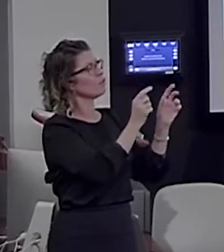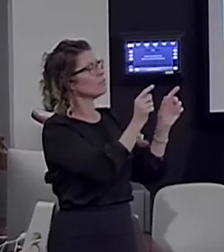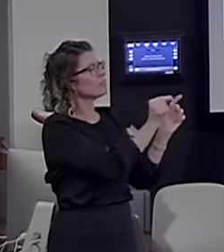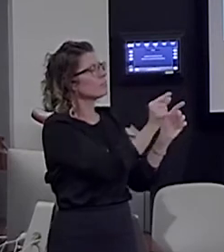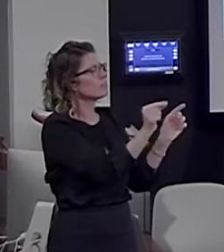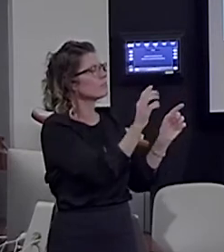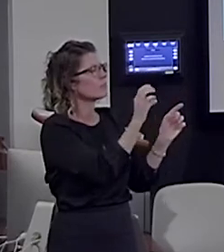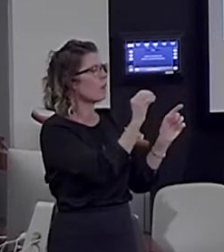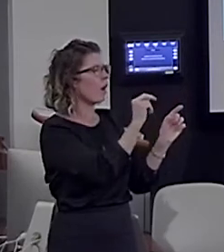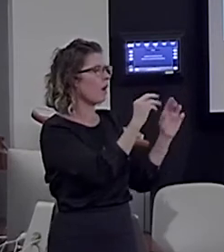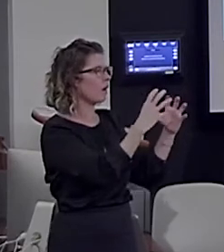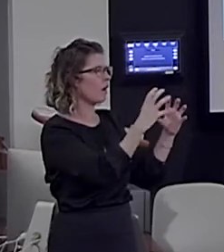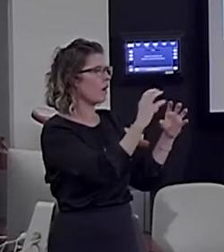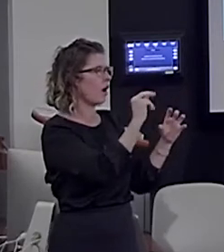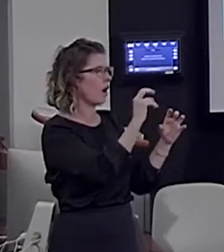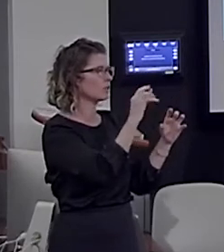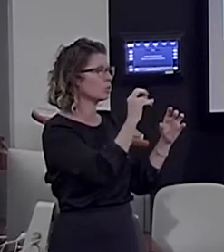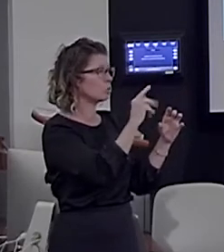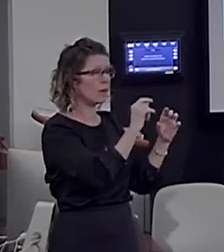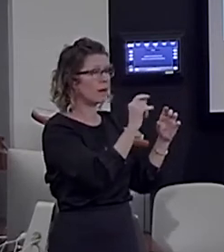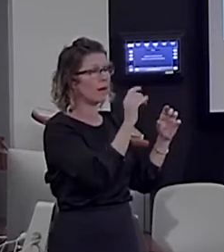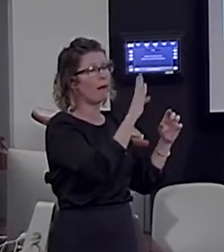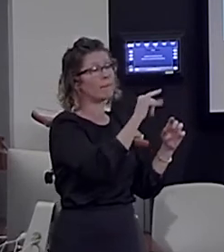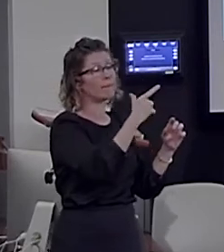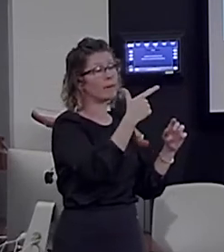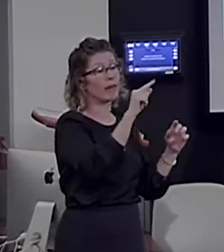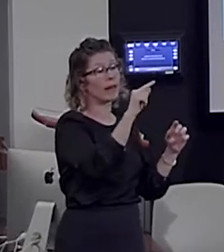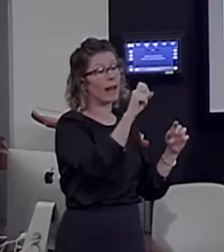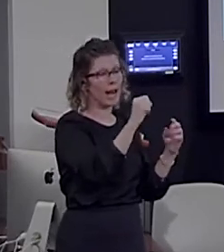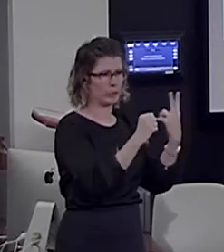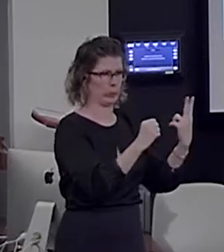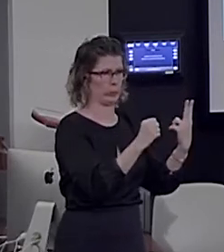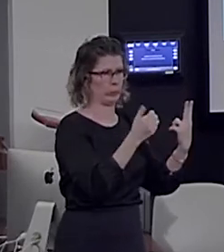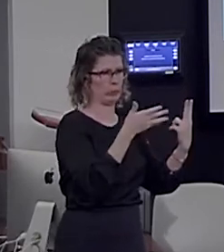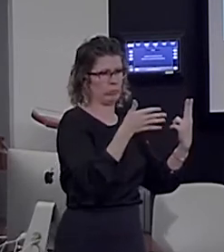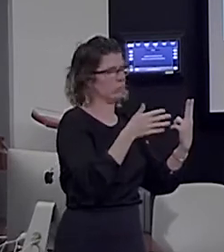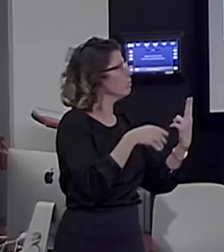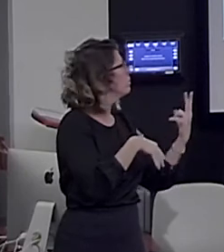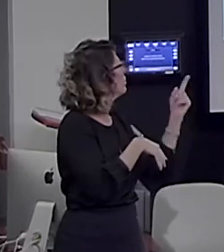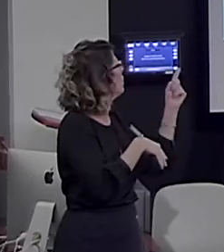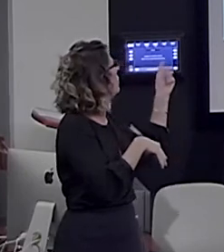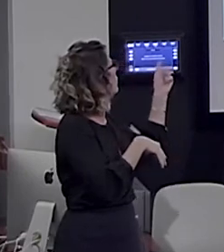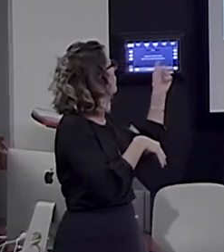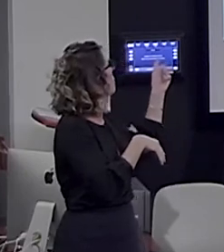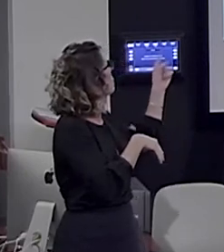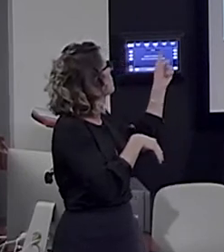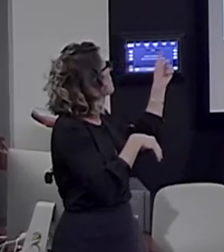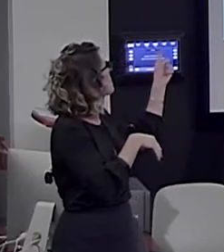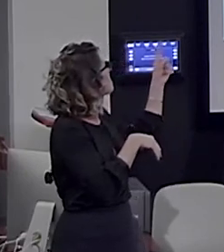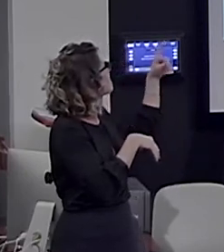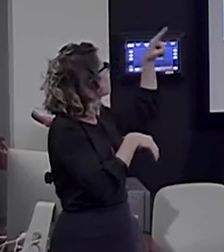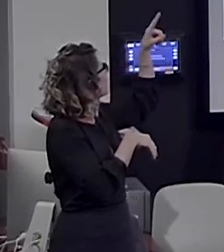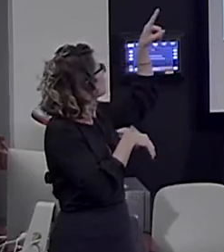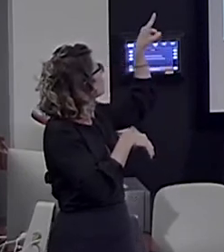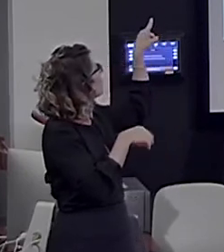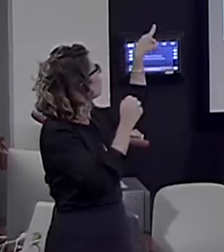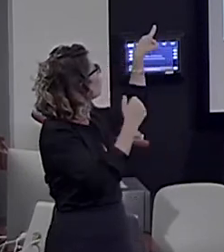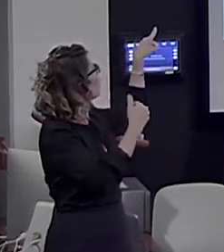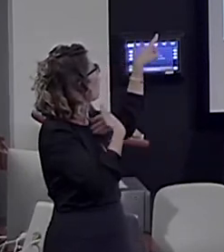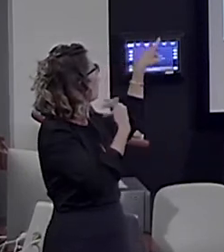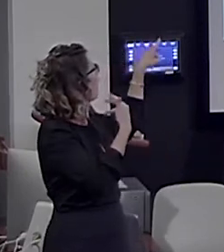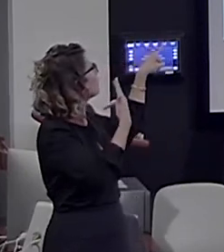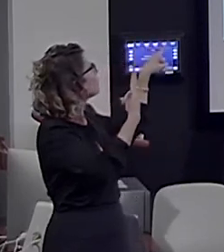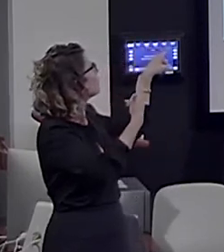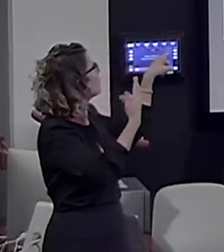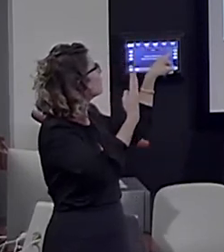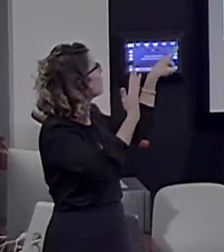Two words here. And this is the end of the first constituent, the subject. You can have three words, or you can have five words,